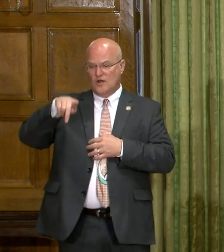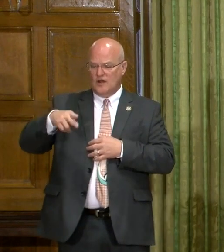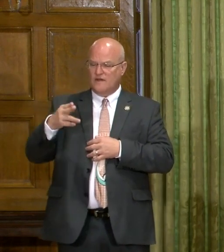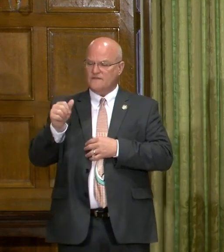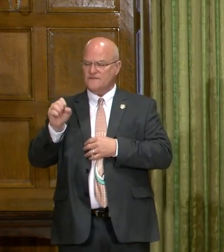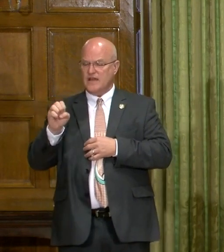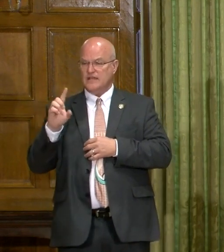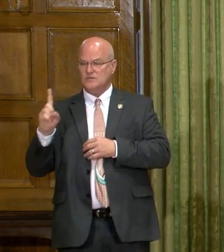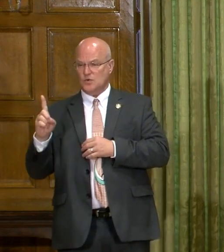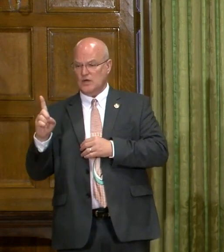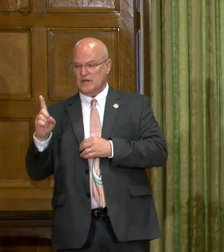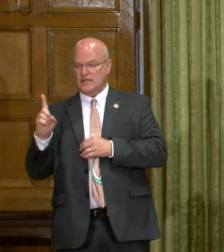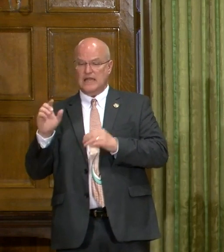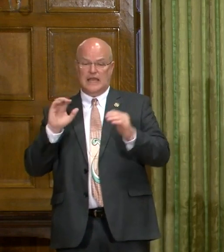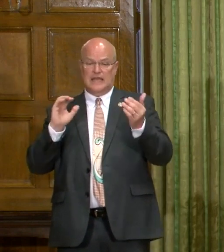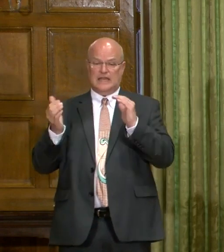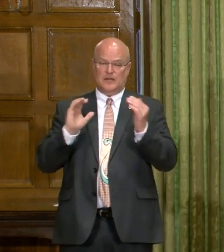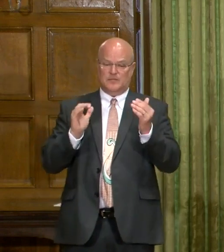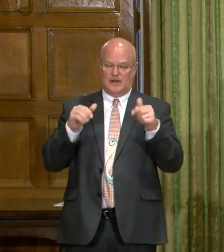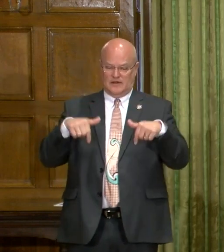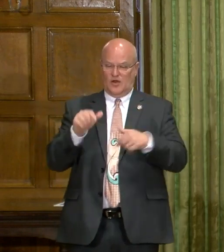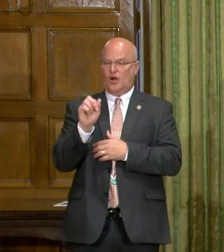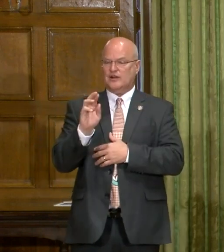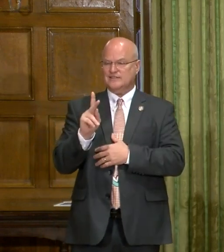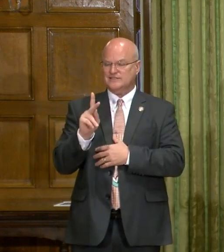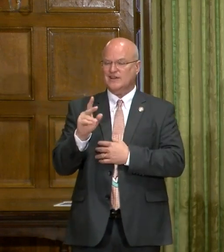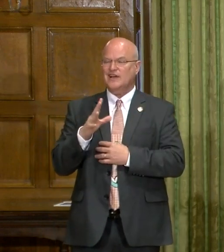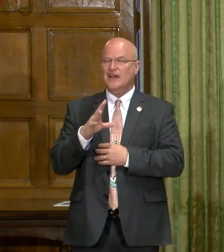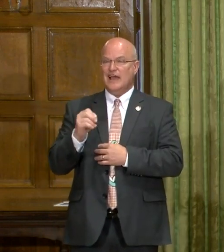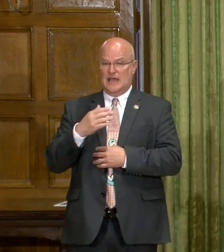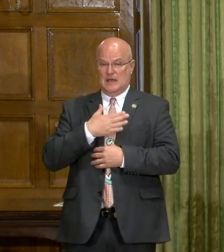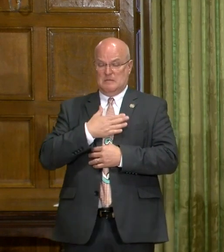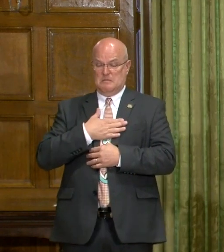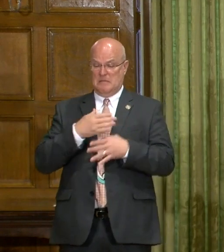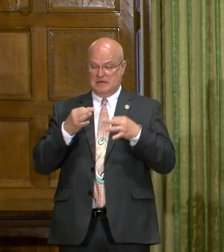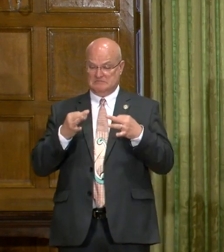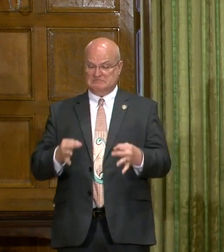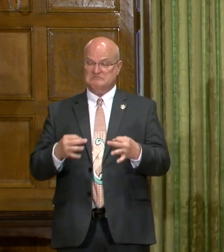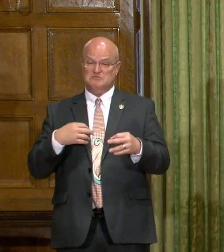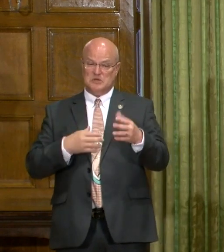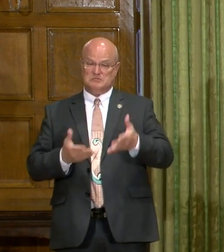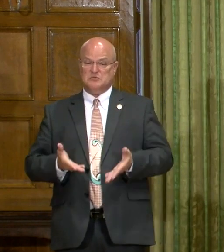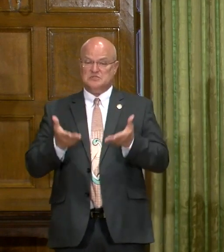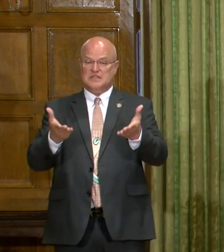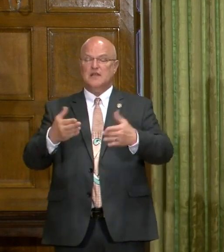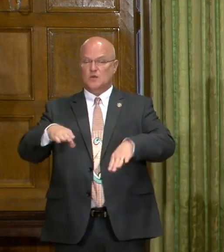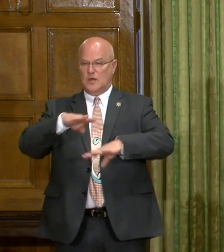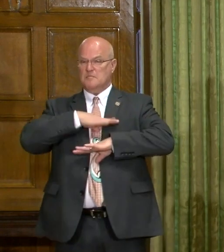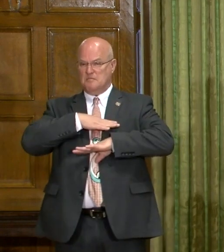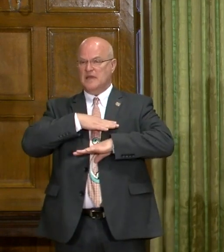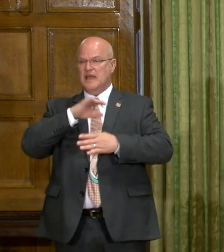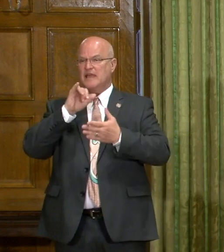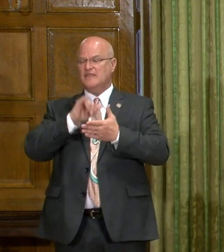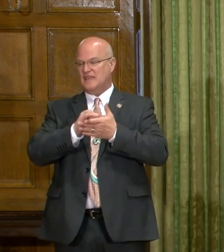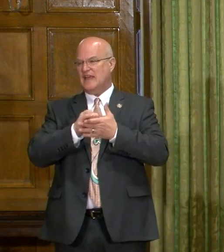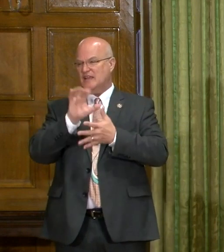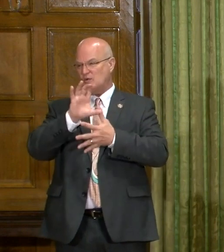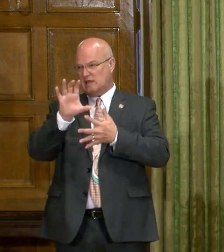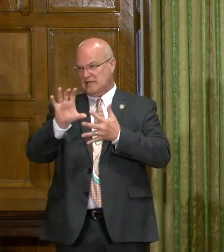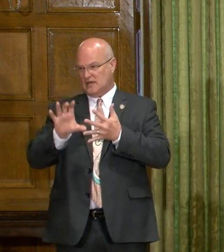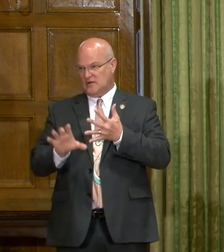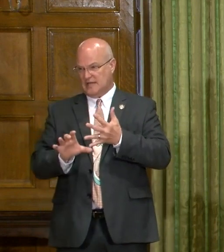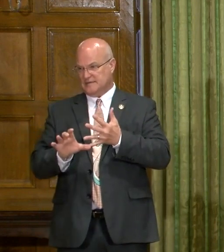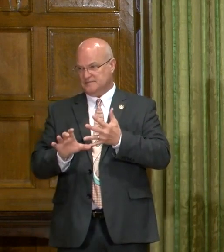and compared them to where we are in Arkansas. And in my judgment, as we presented that, we met those gating criteria.